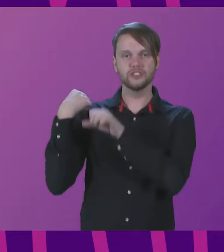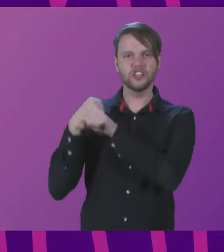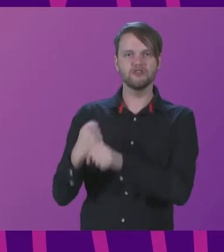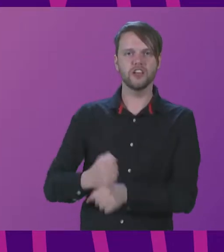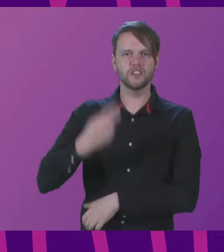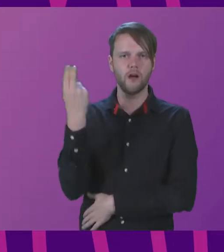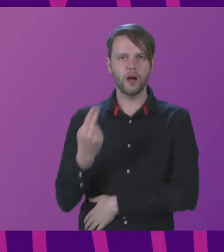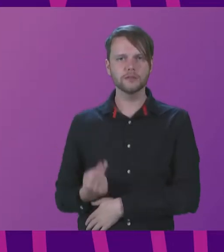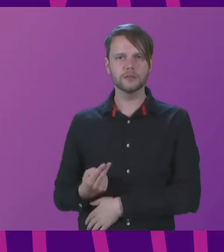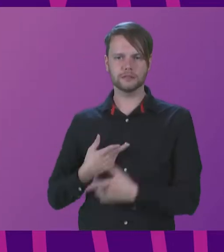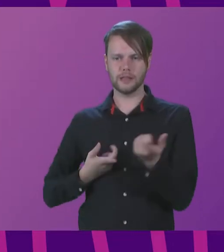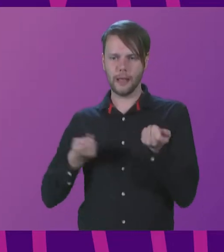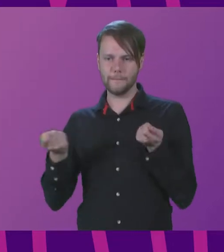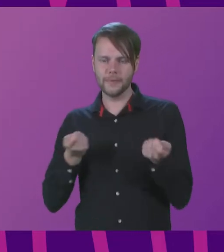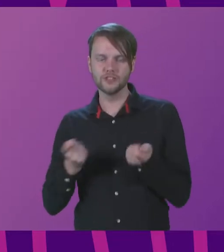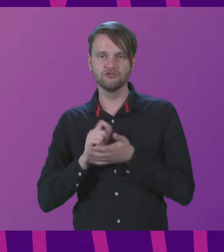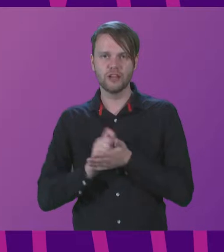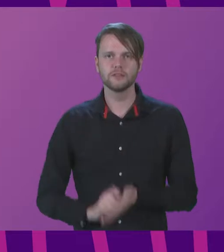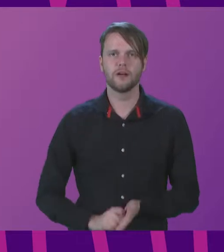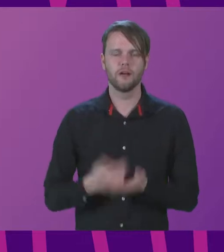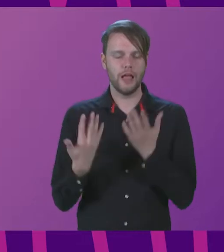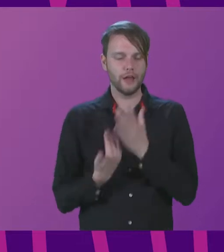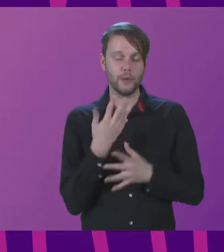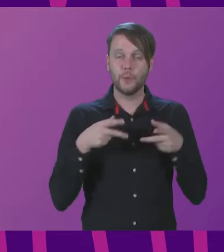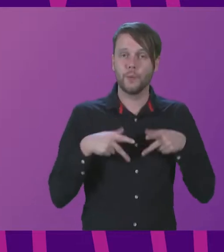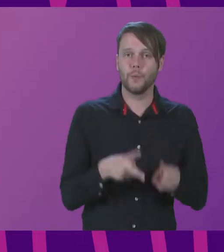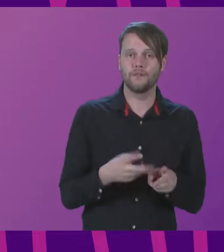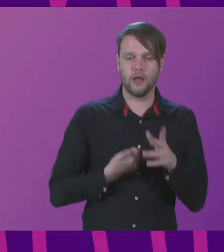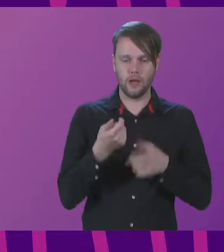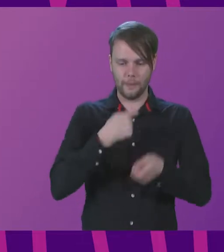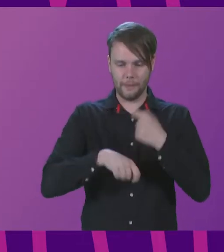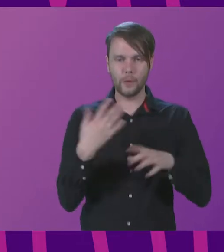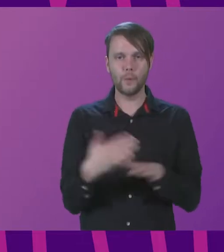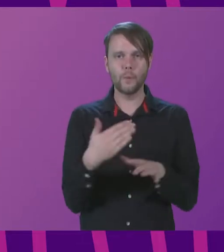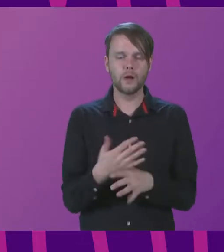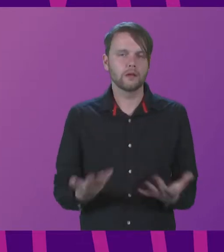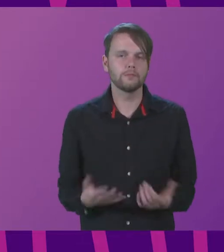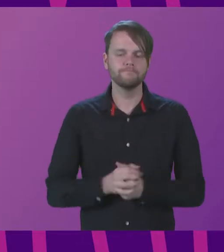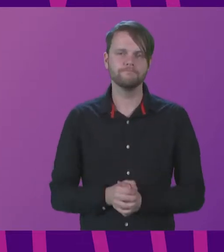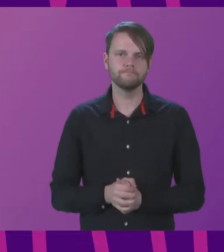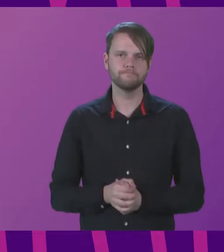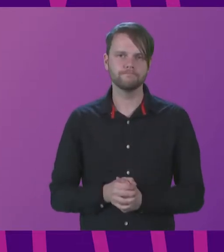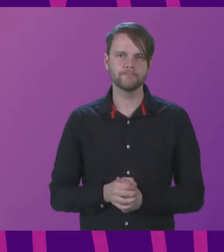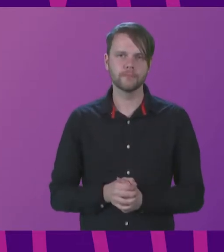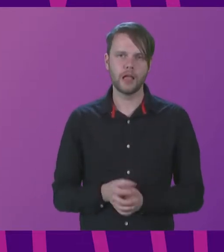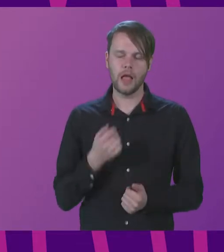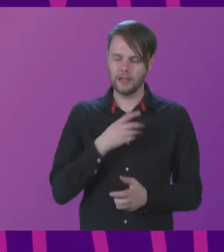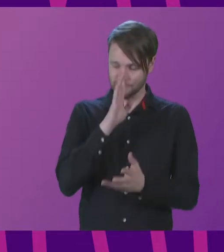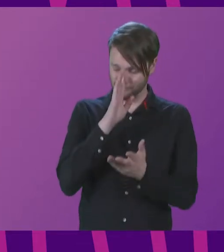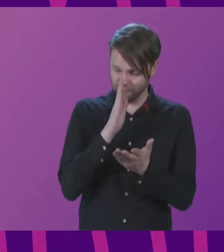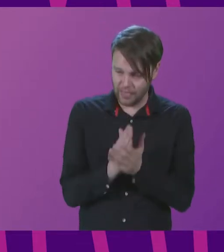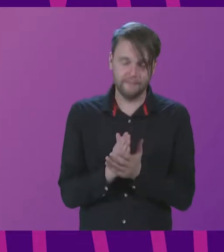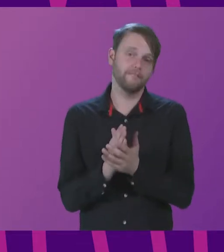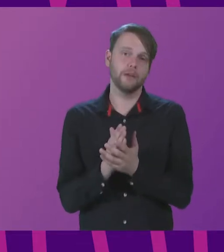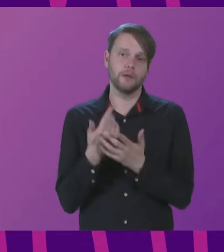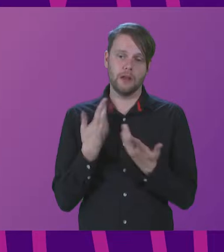artists and administrators and new ways of making work. I genuinely believe